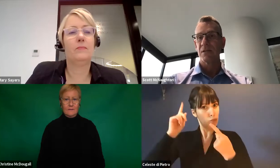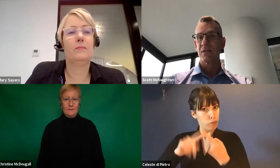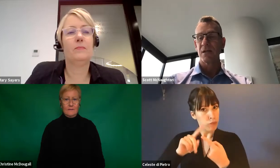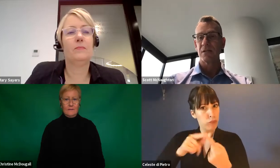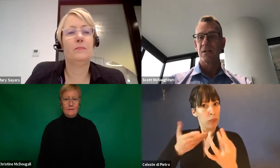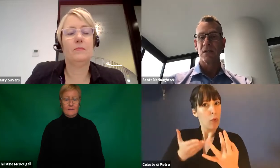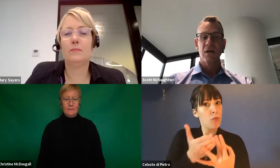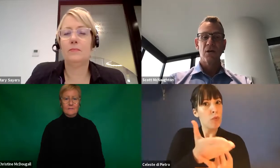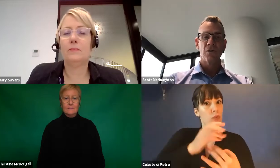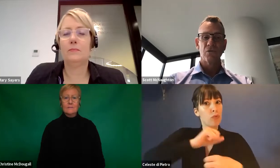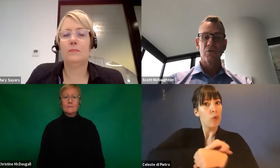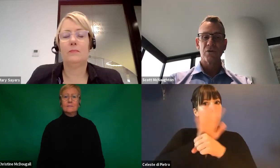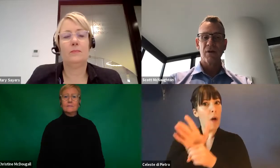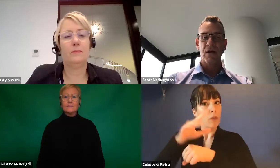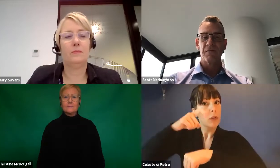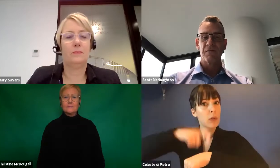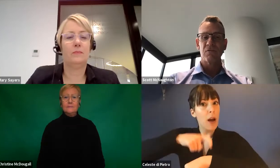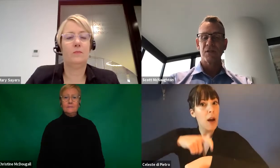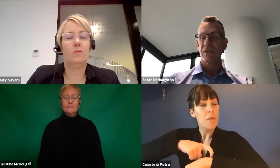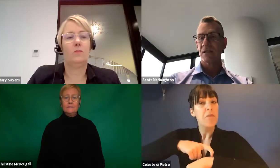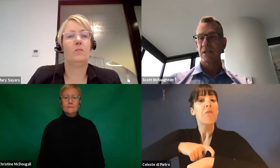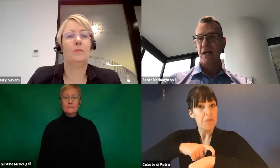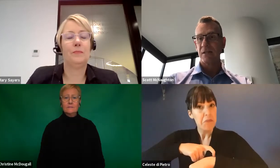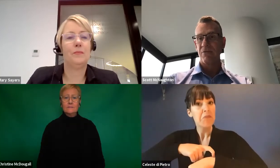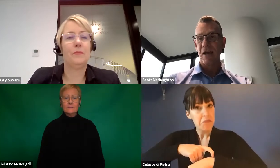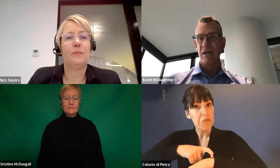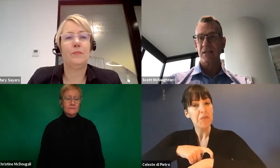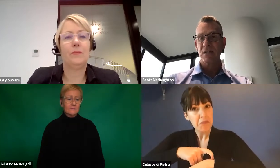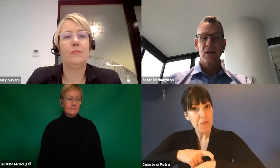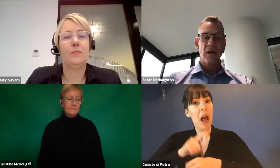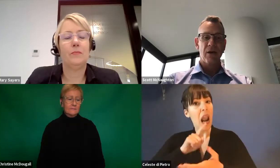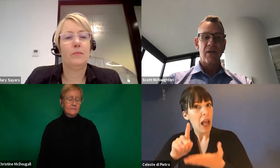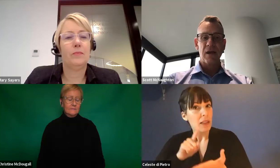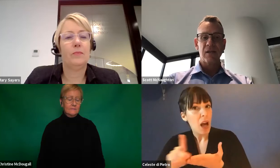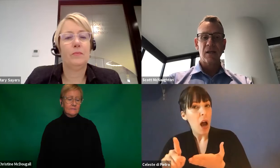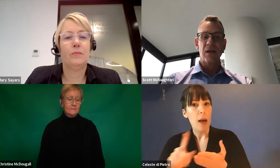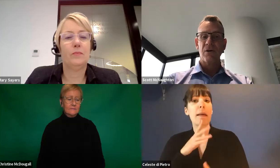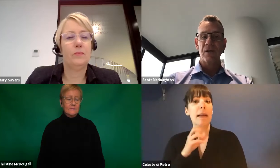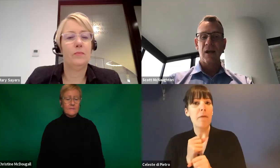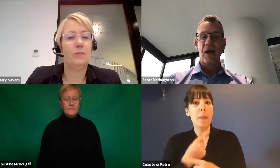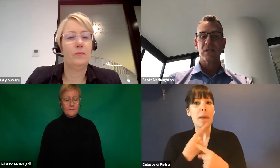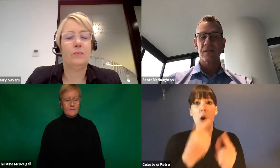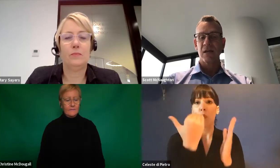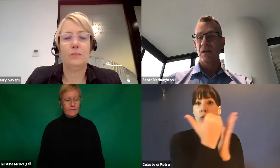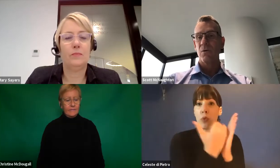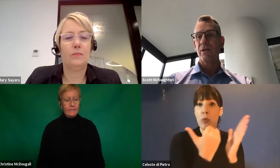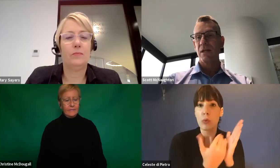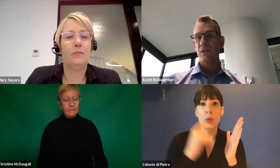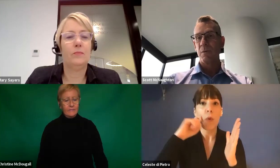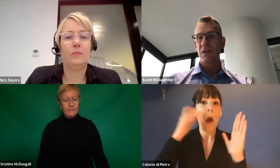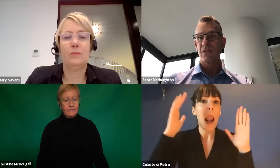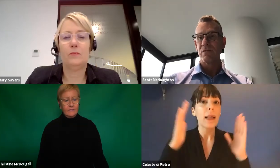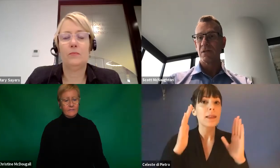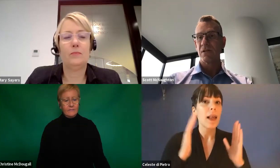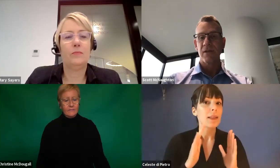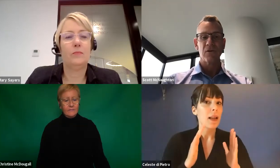bit of this, as the rules around physical distancing start to be relaxed, that they can then get on and access their quality